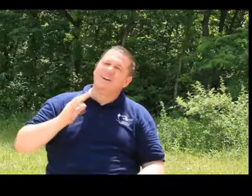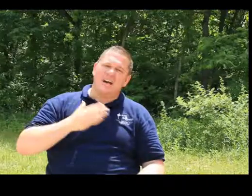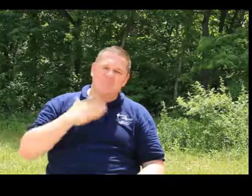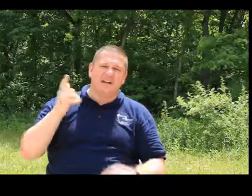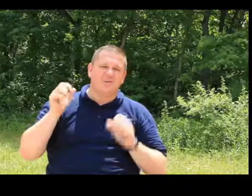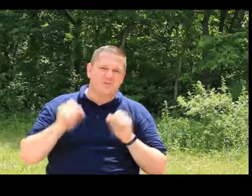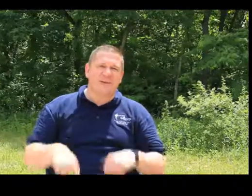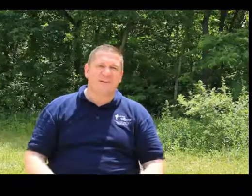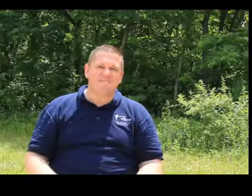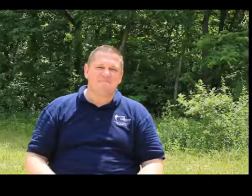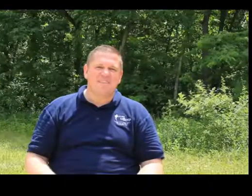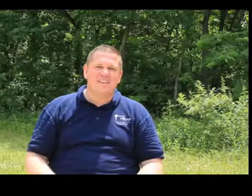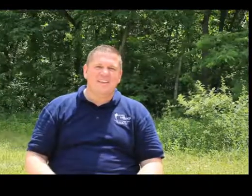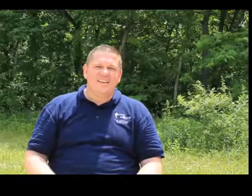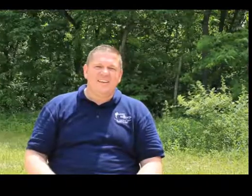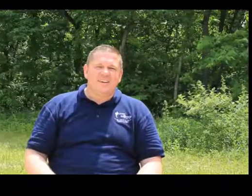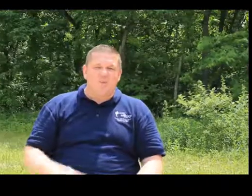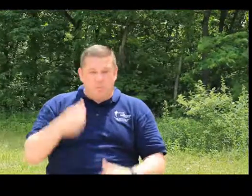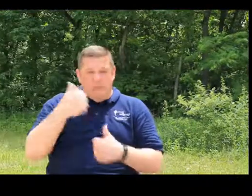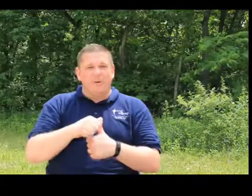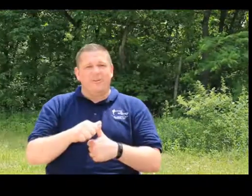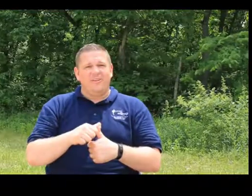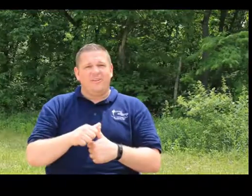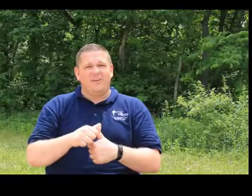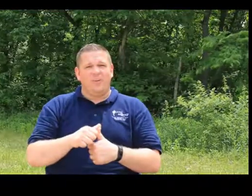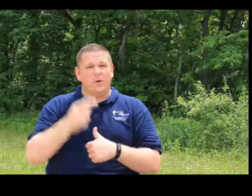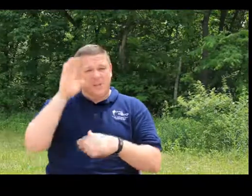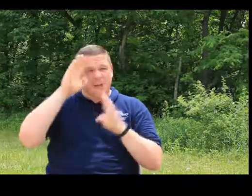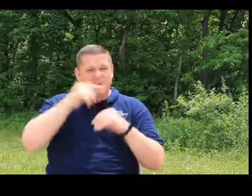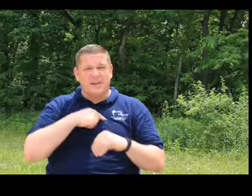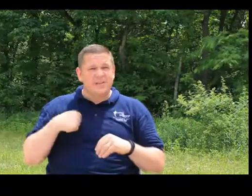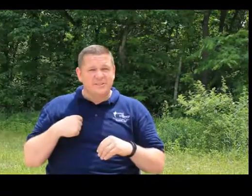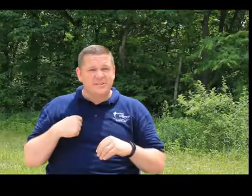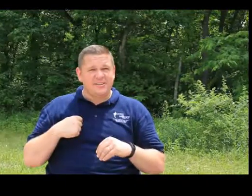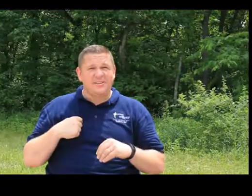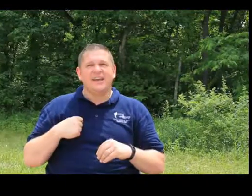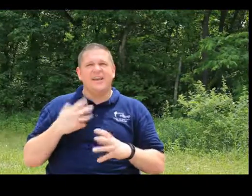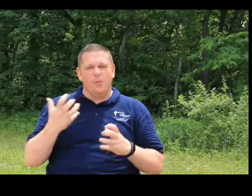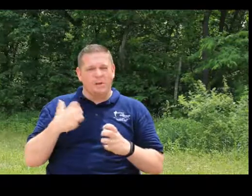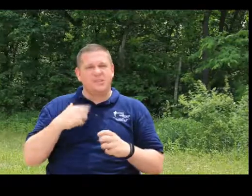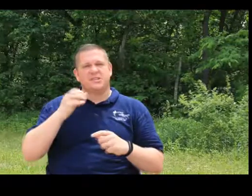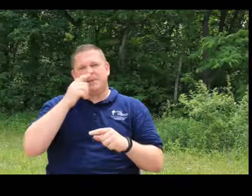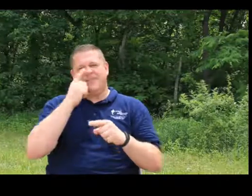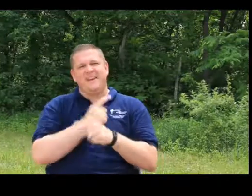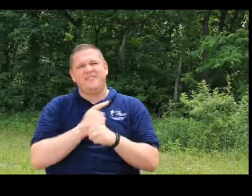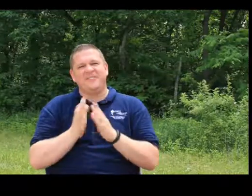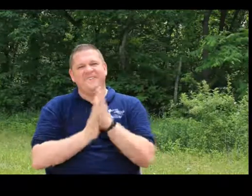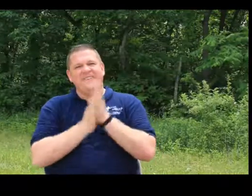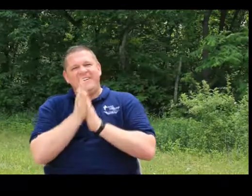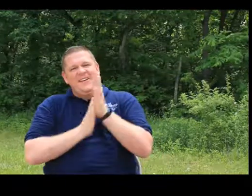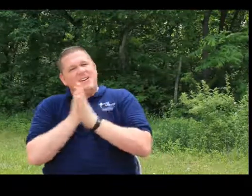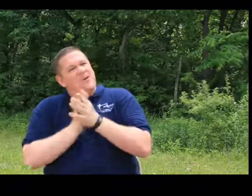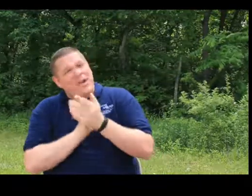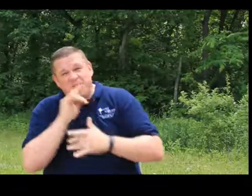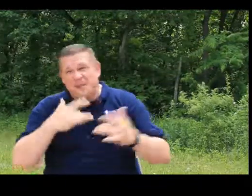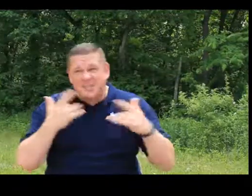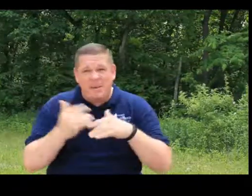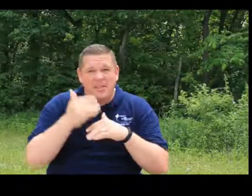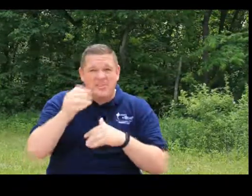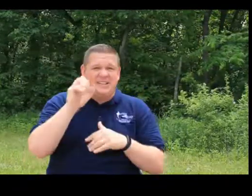I'm glad you can. So remember, what does God expect from us? He wants us to be faithful. I sure am excited about this next